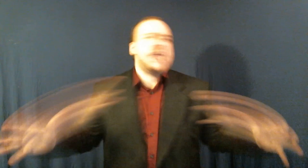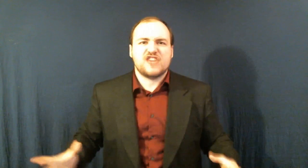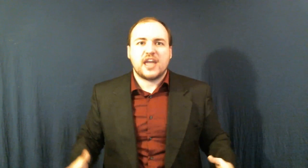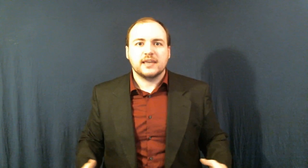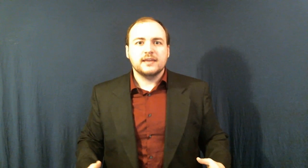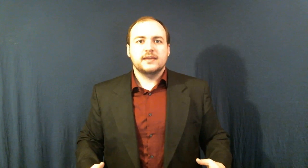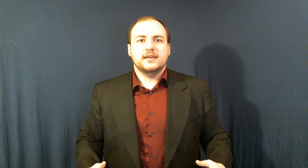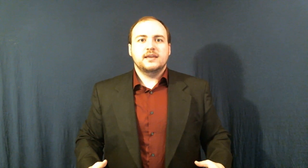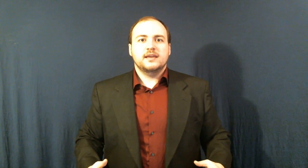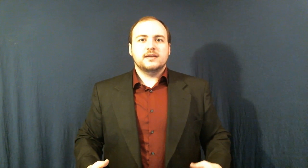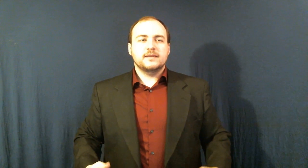doing anything